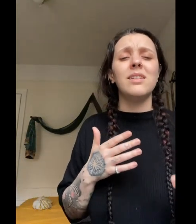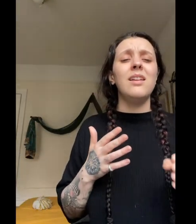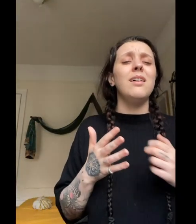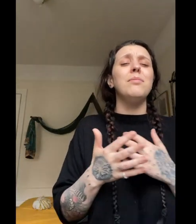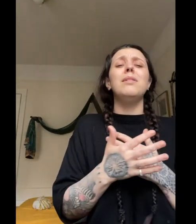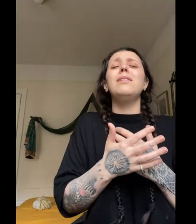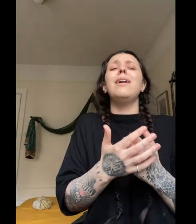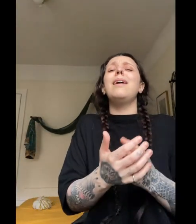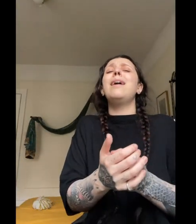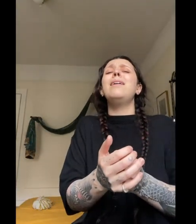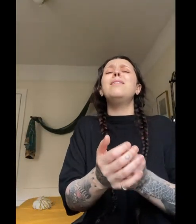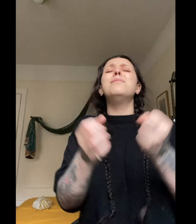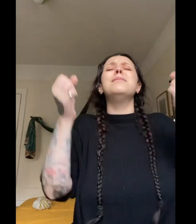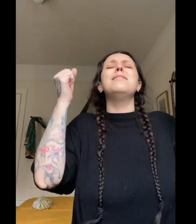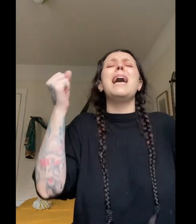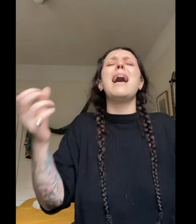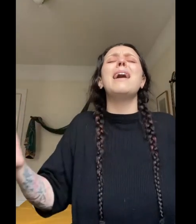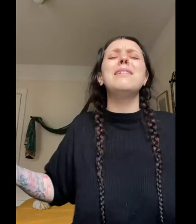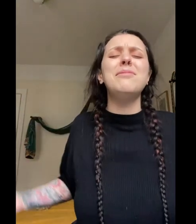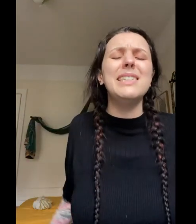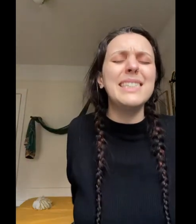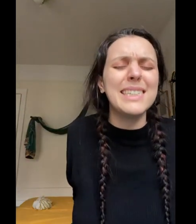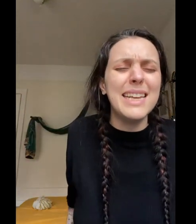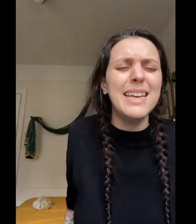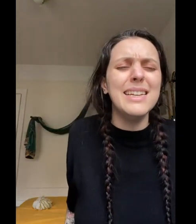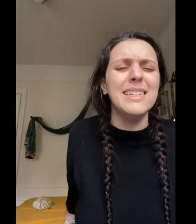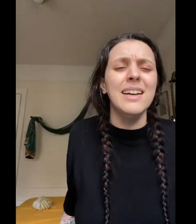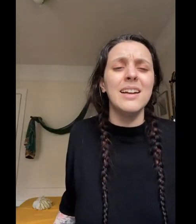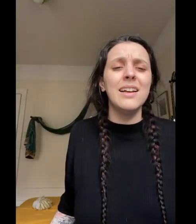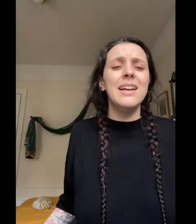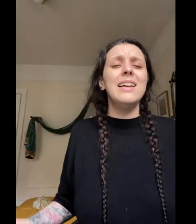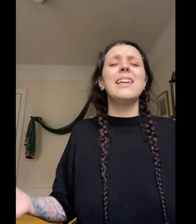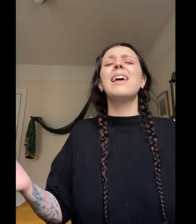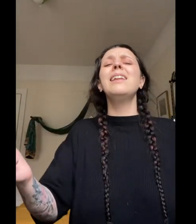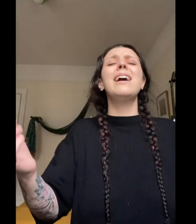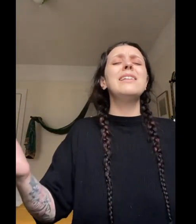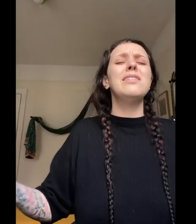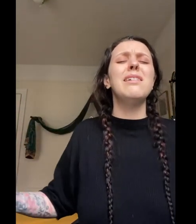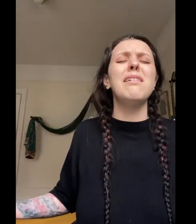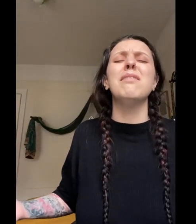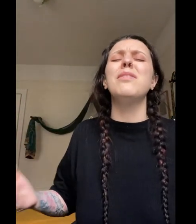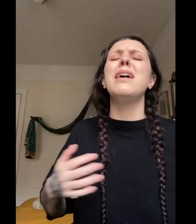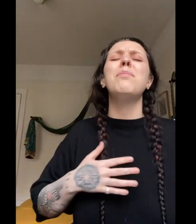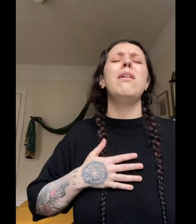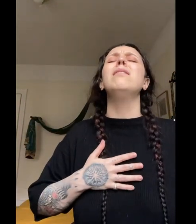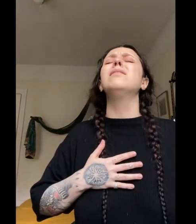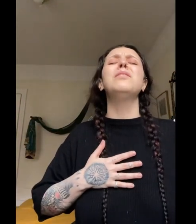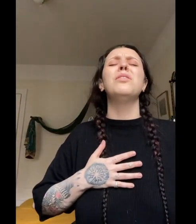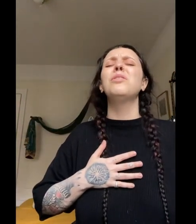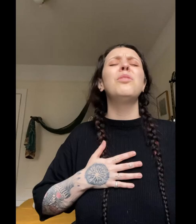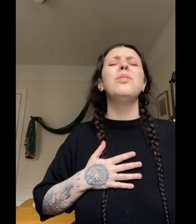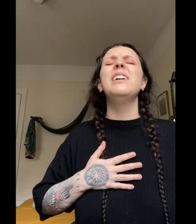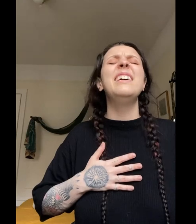and lovely with ivory skin And eyes of emerald green